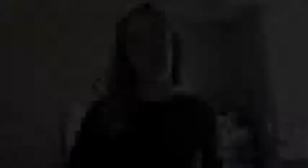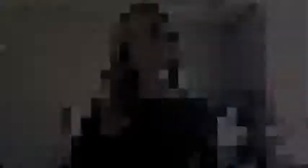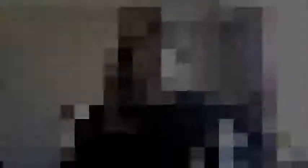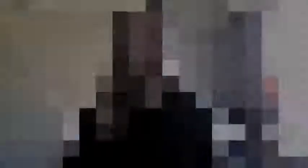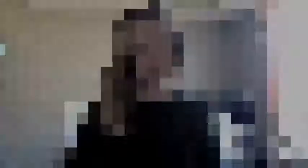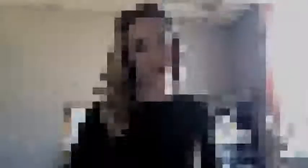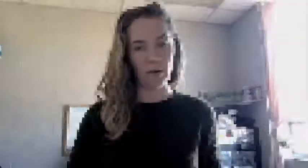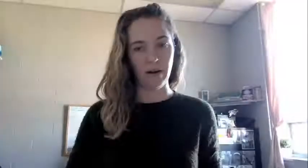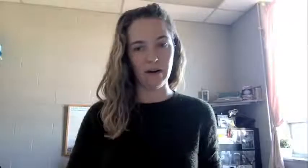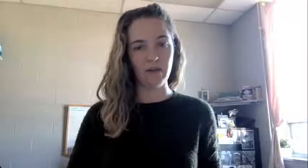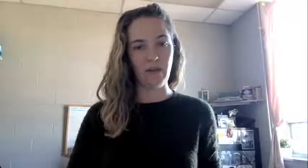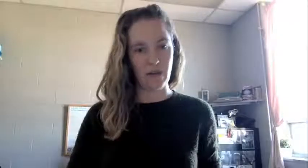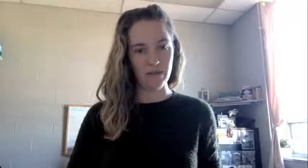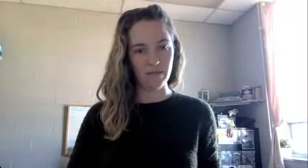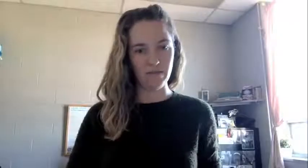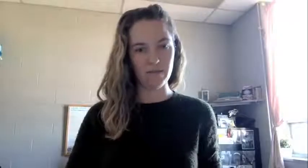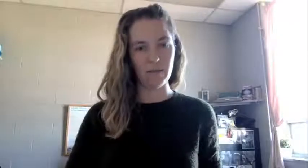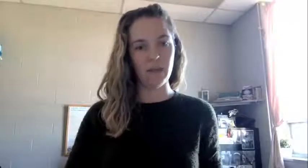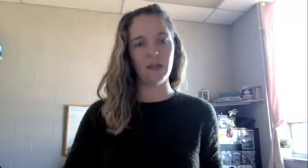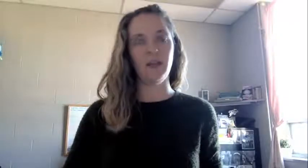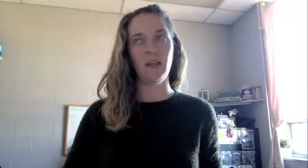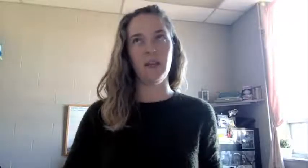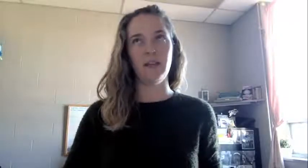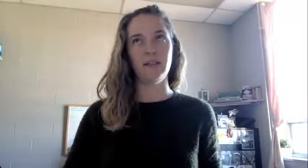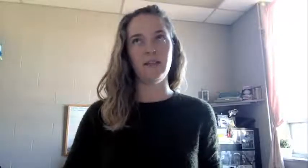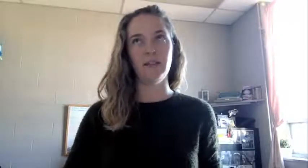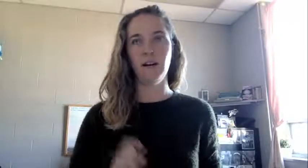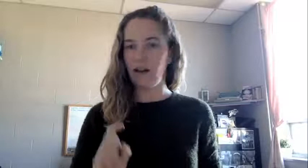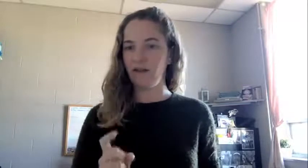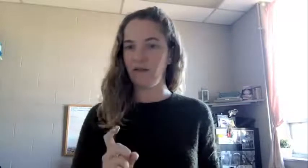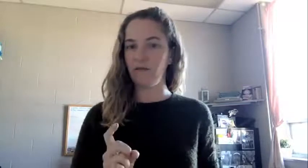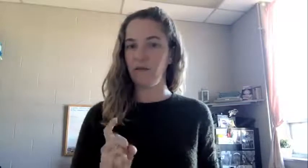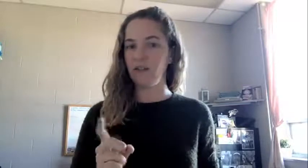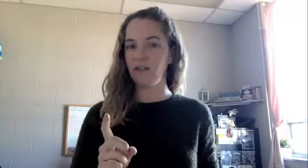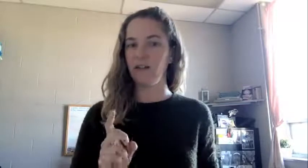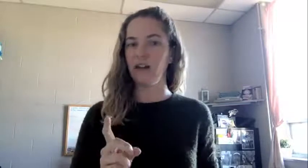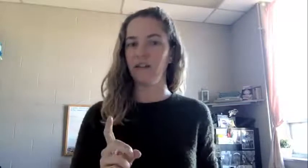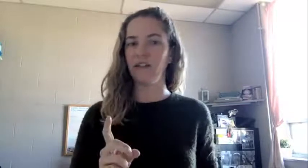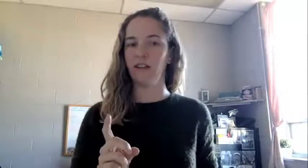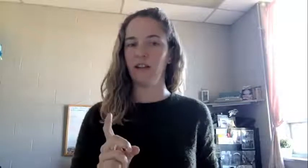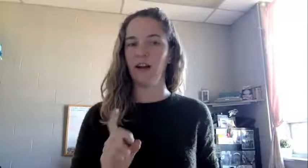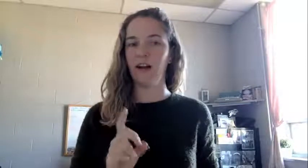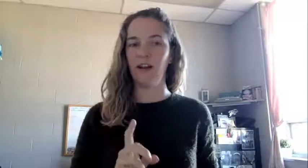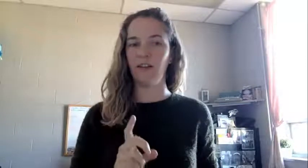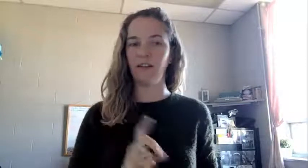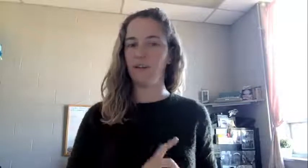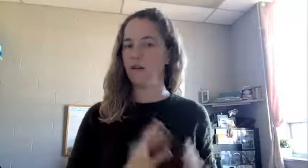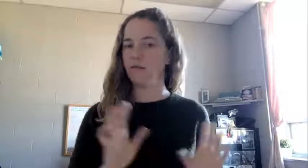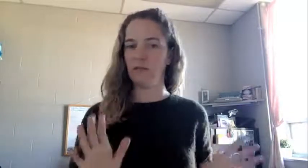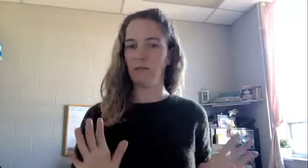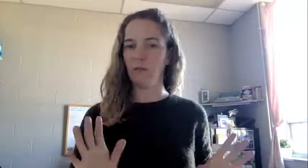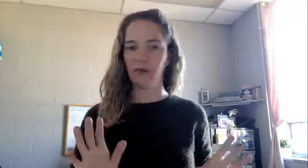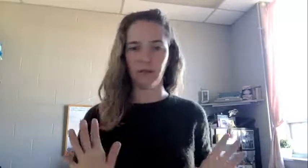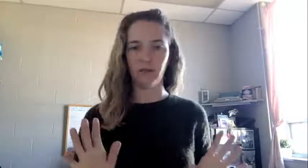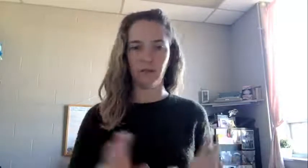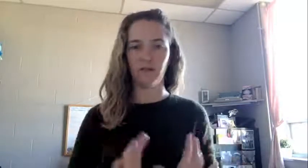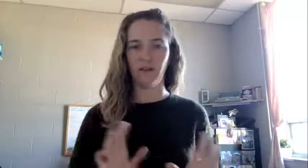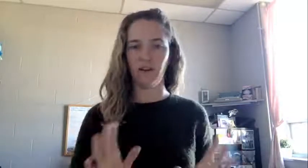Travel abroad if you can. It is not out of reach entirely. Like, I always thought it would just be way too expensive, and I